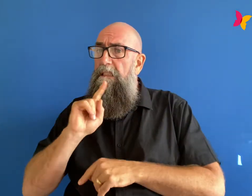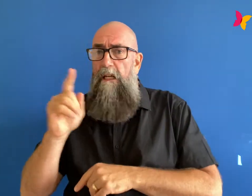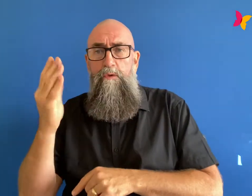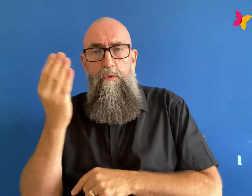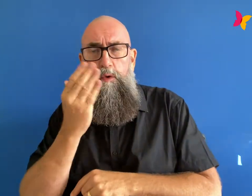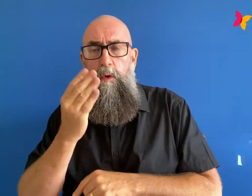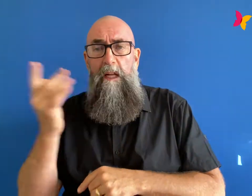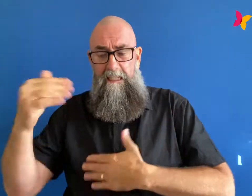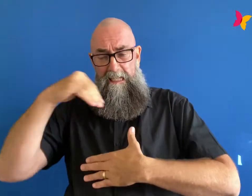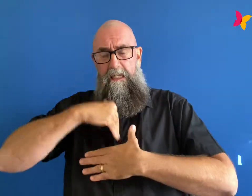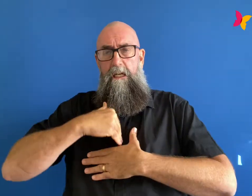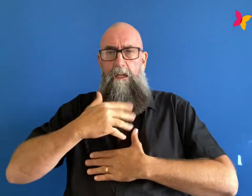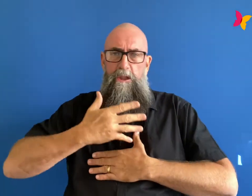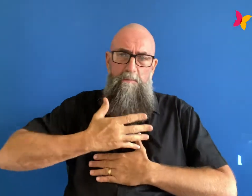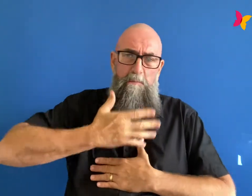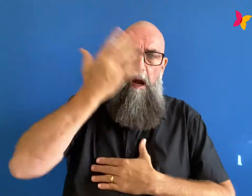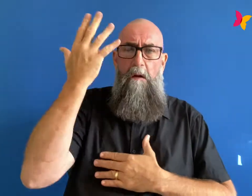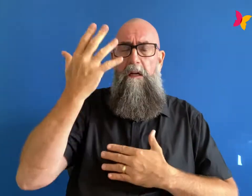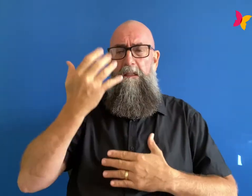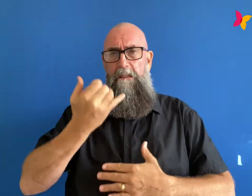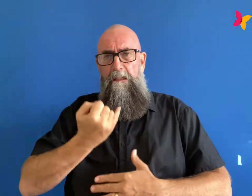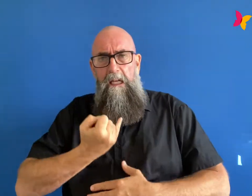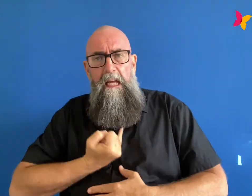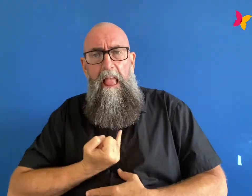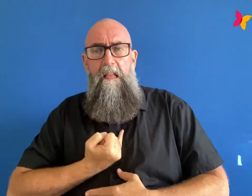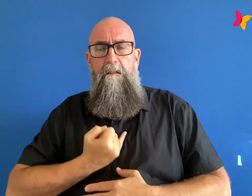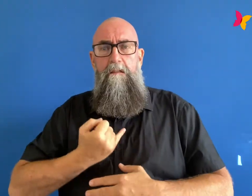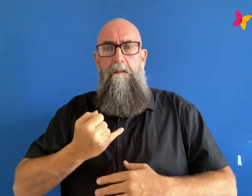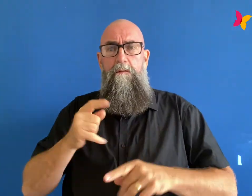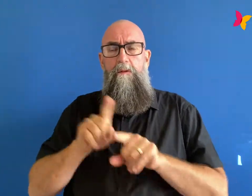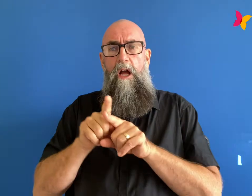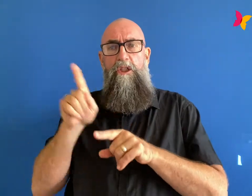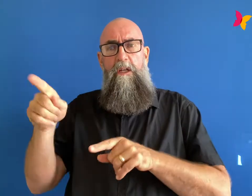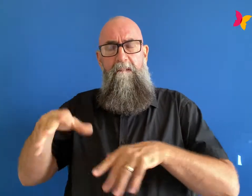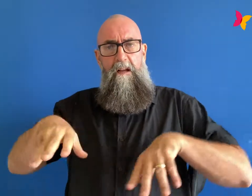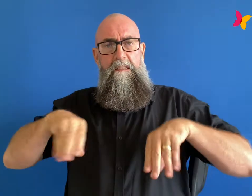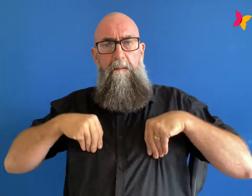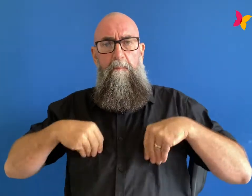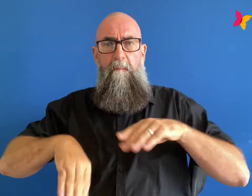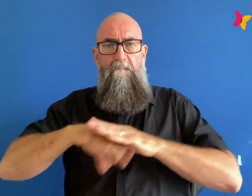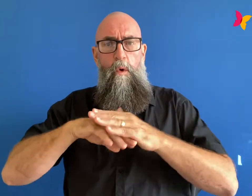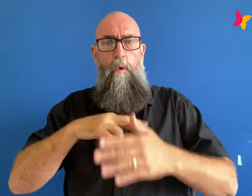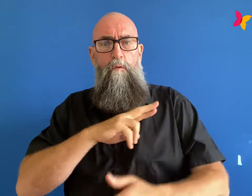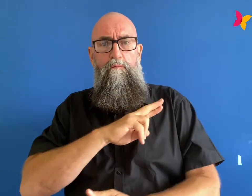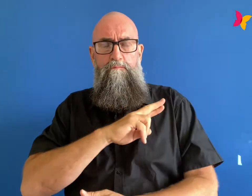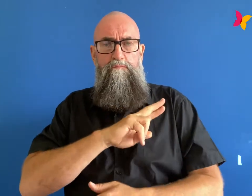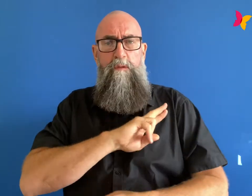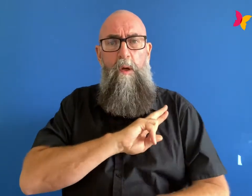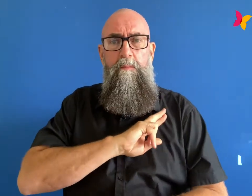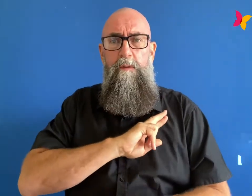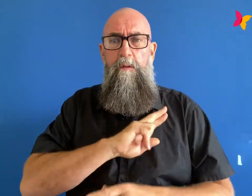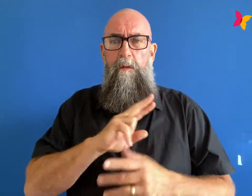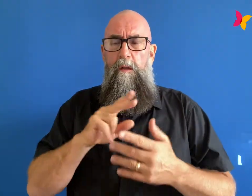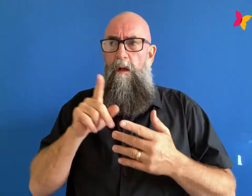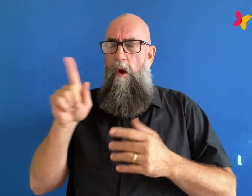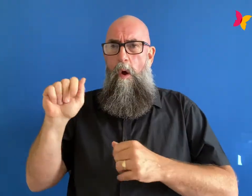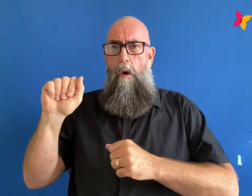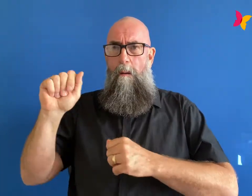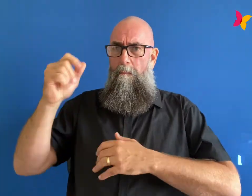shame and guilt as if she was responsible as if she through the natural expression of her personality was